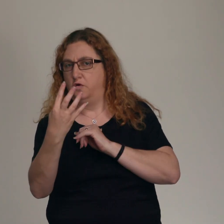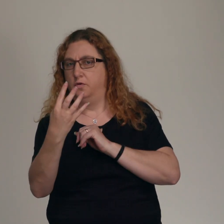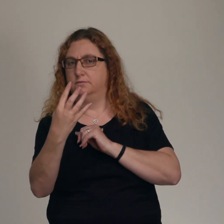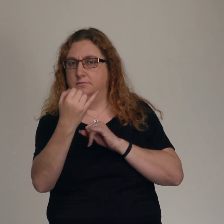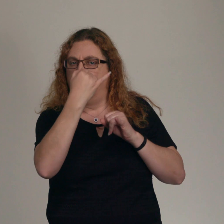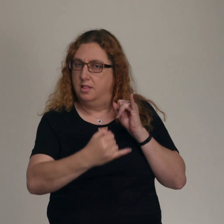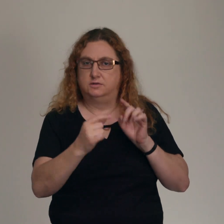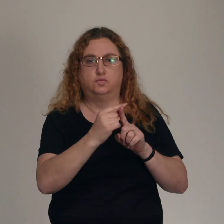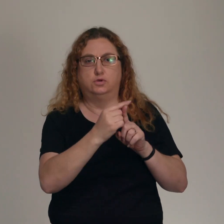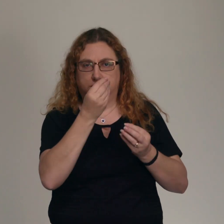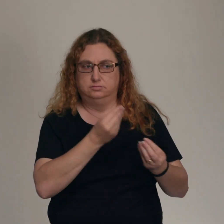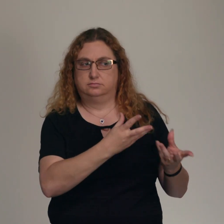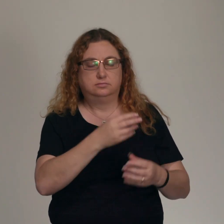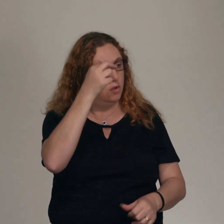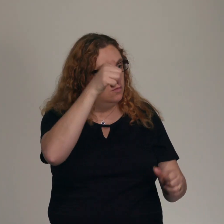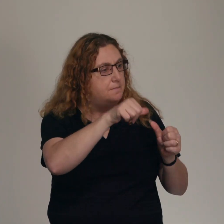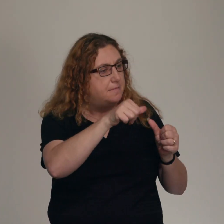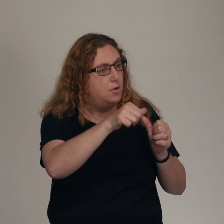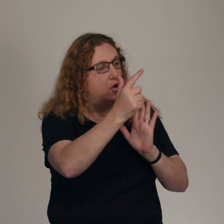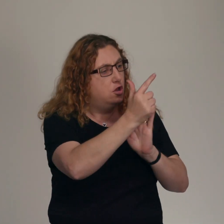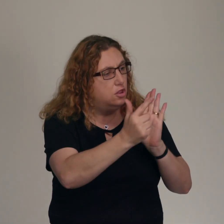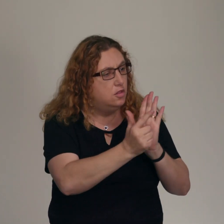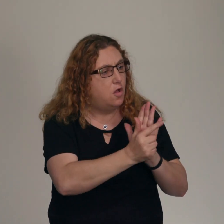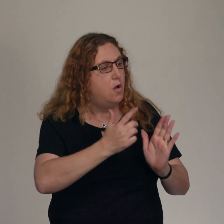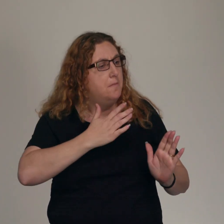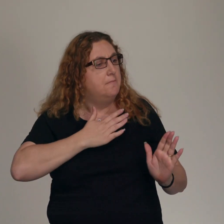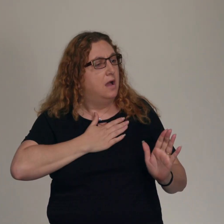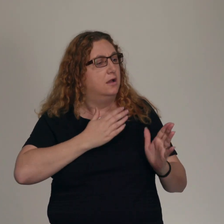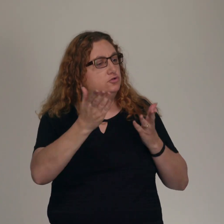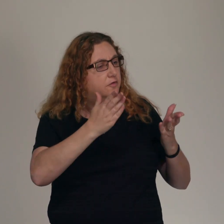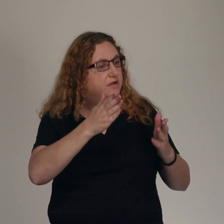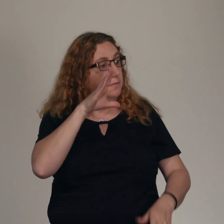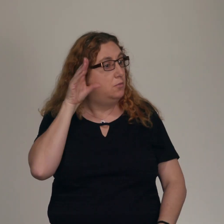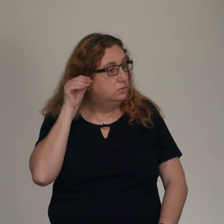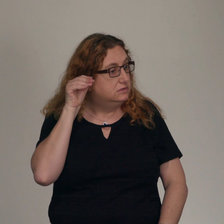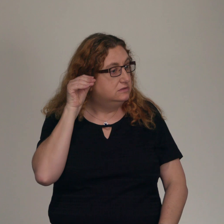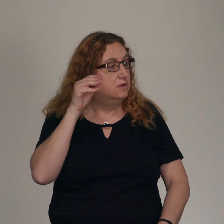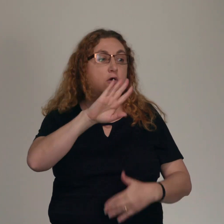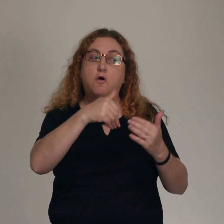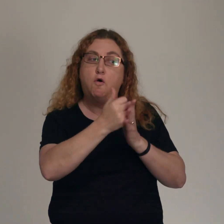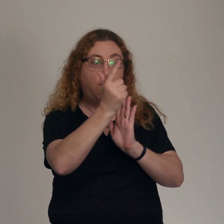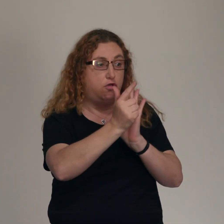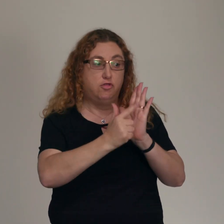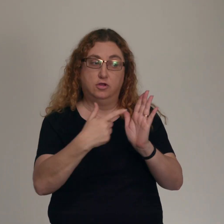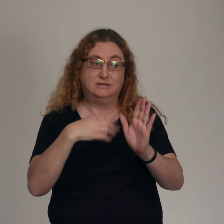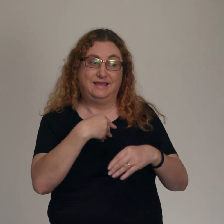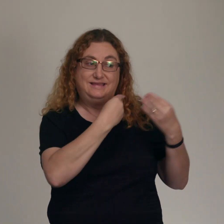says, Remember the law of my servant Moses, the decrees and laws I gave him at Horeb for all of